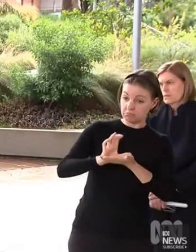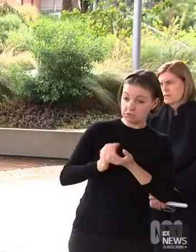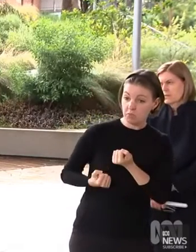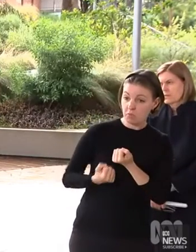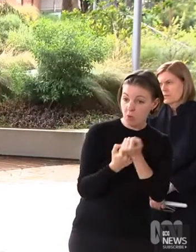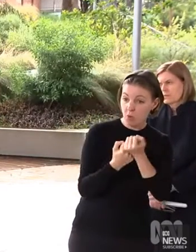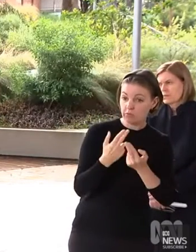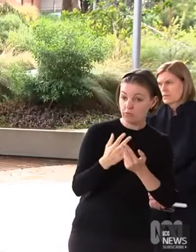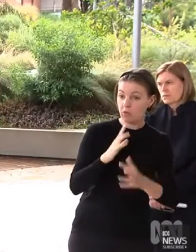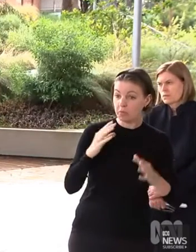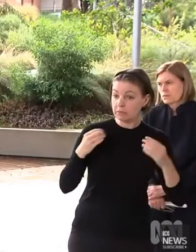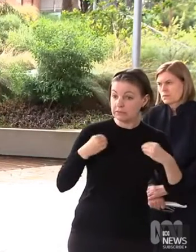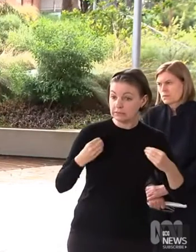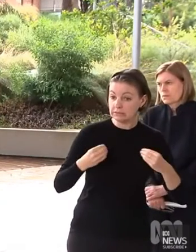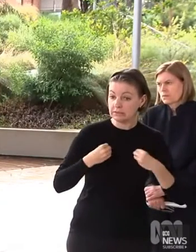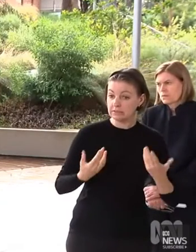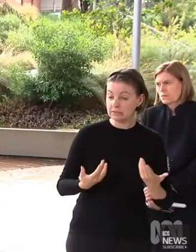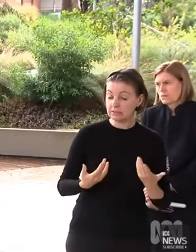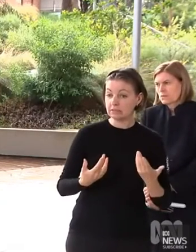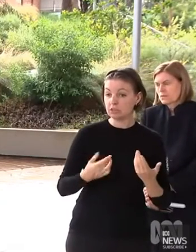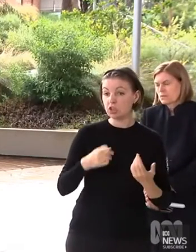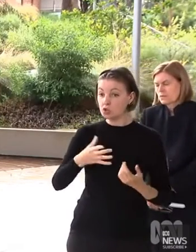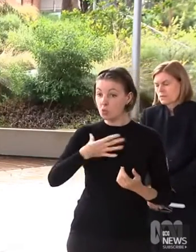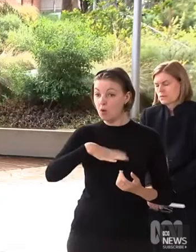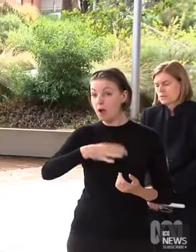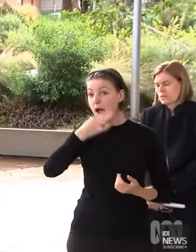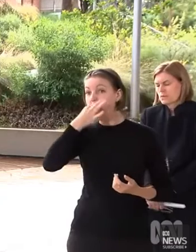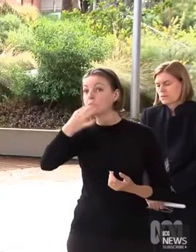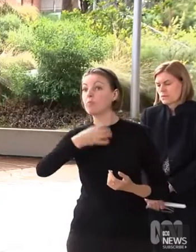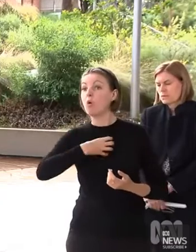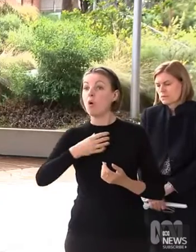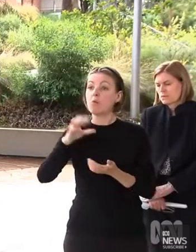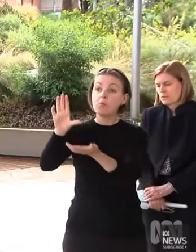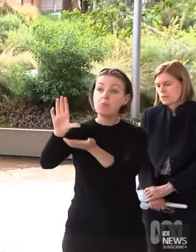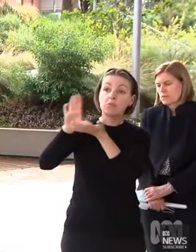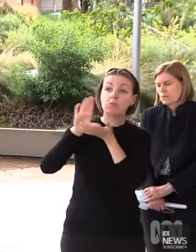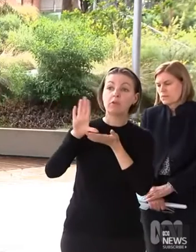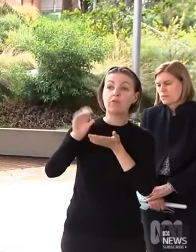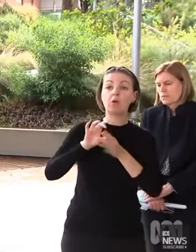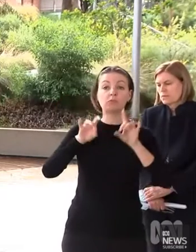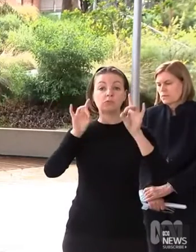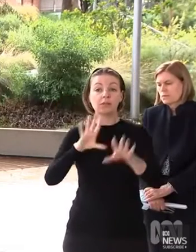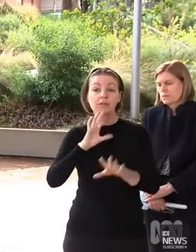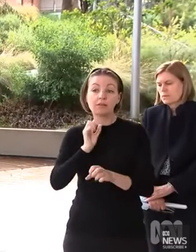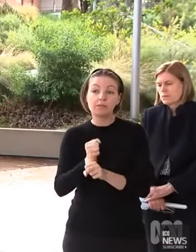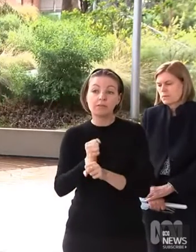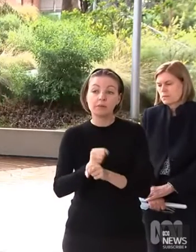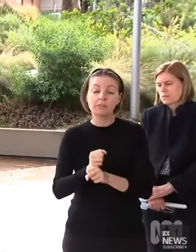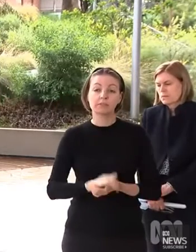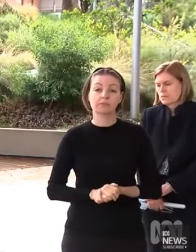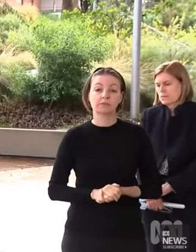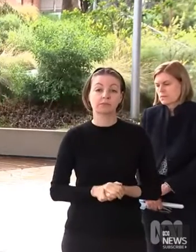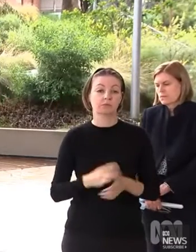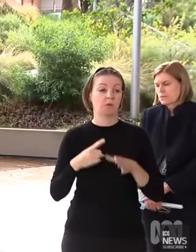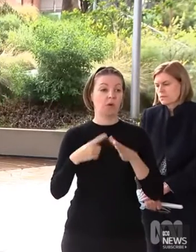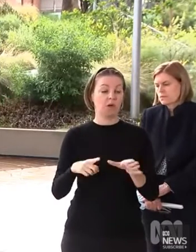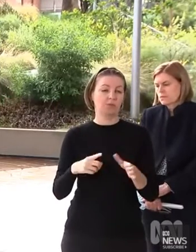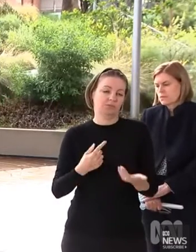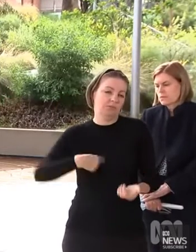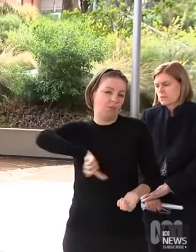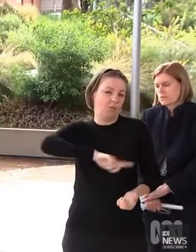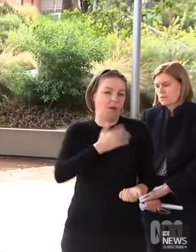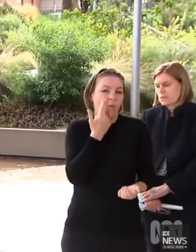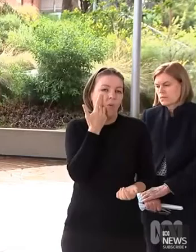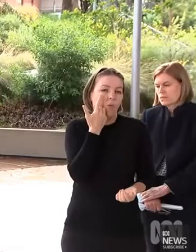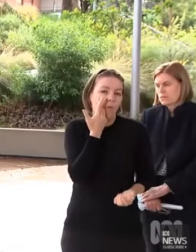We'll always ask for support from the Federal Government when it comes to assistance. But look, as the former Treasurer, I mean, I know going through the last